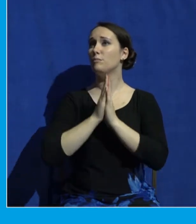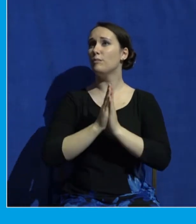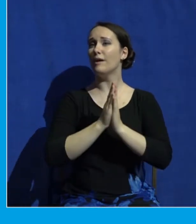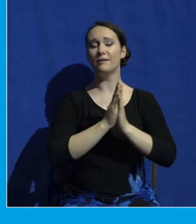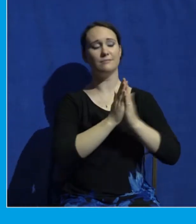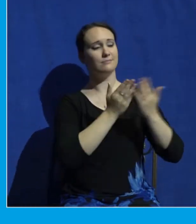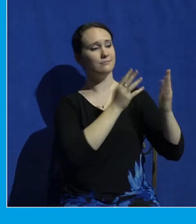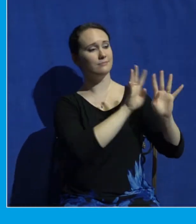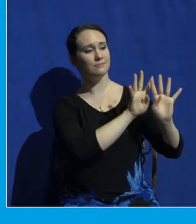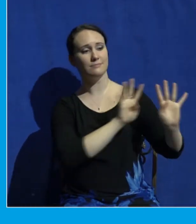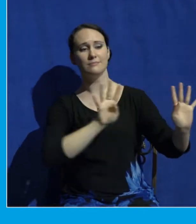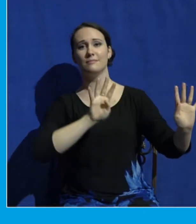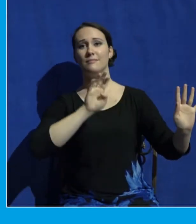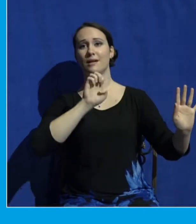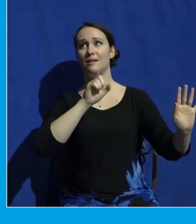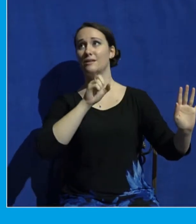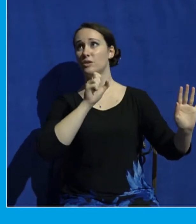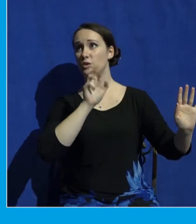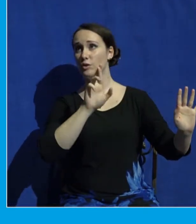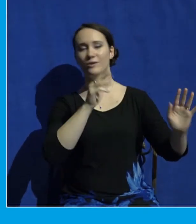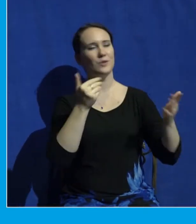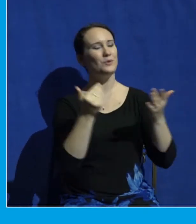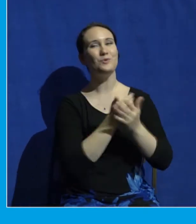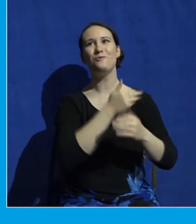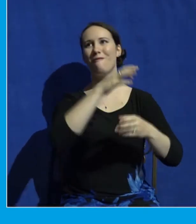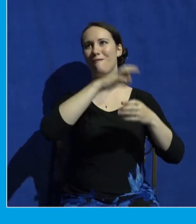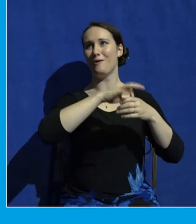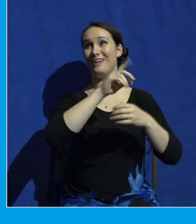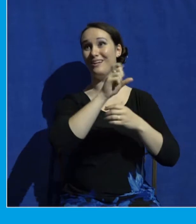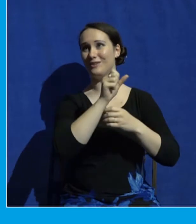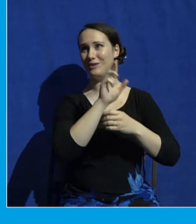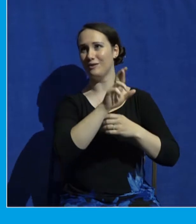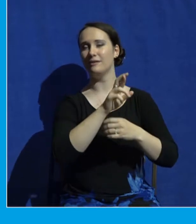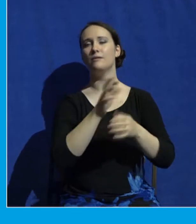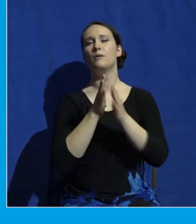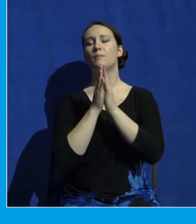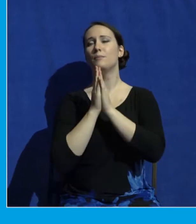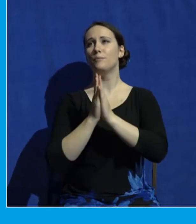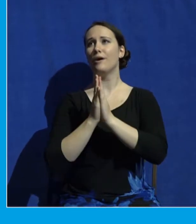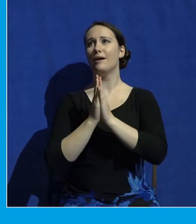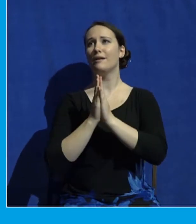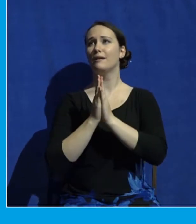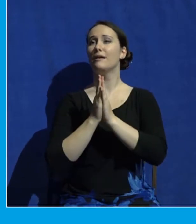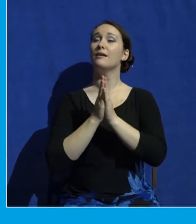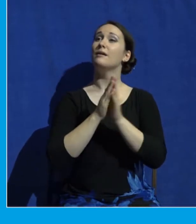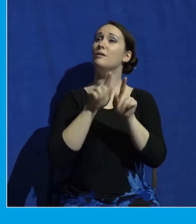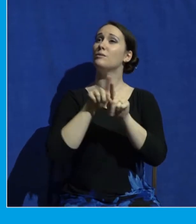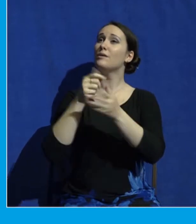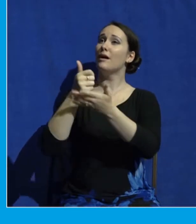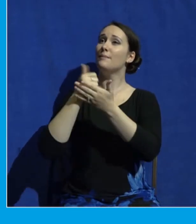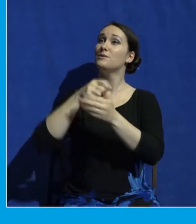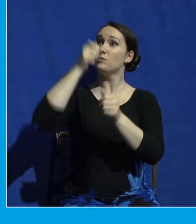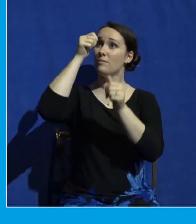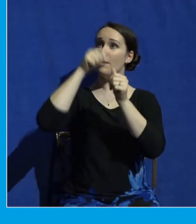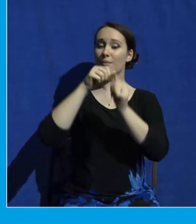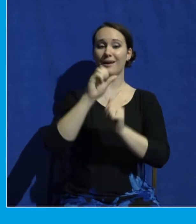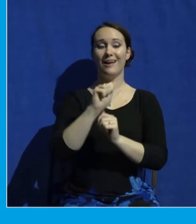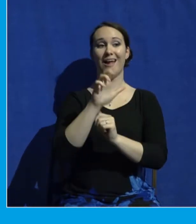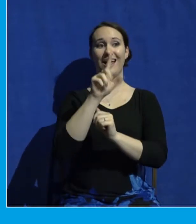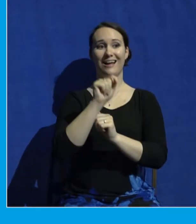this newly elected board, Father, I just want to recall Acts chapter 13, when the church in